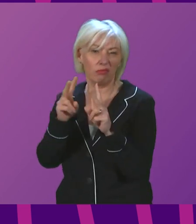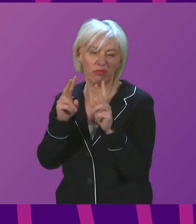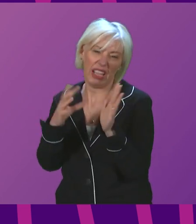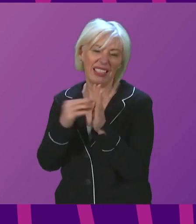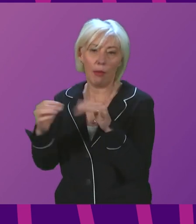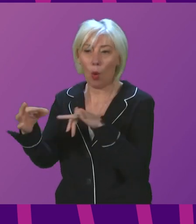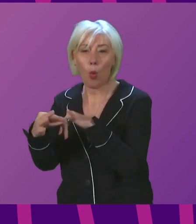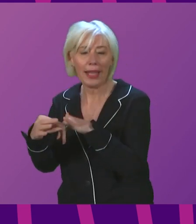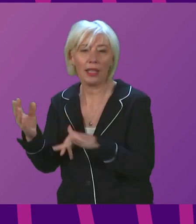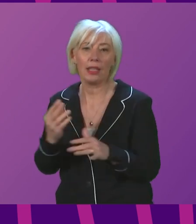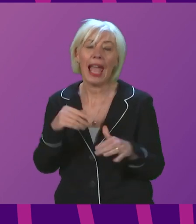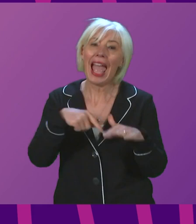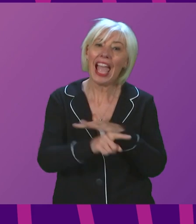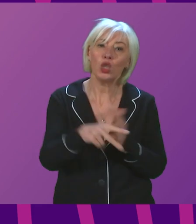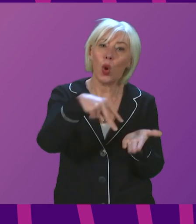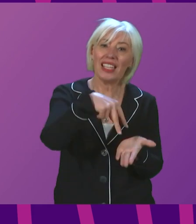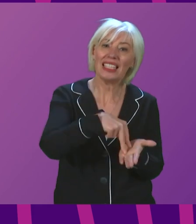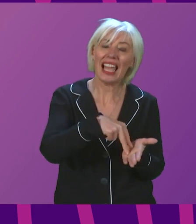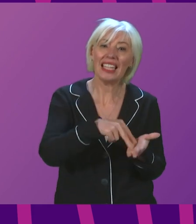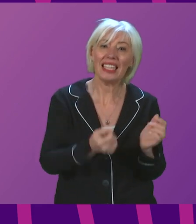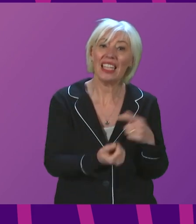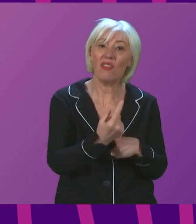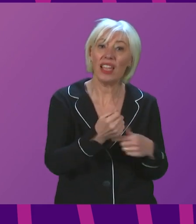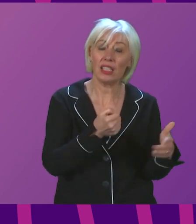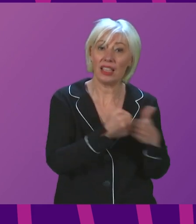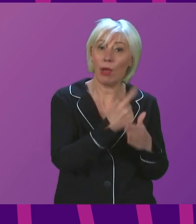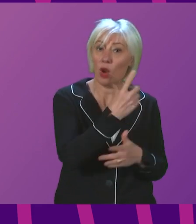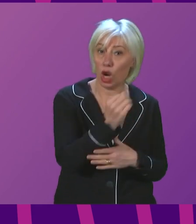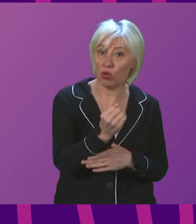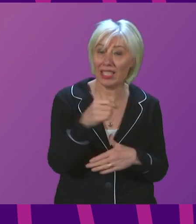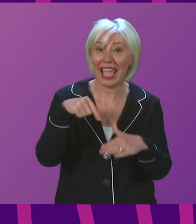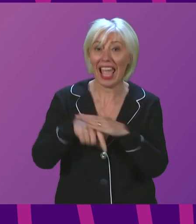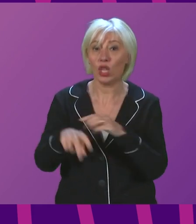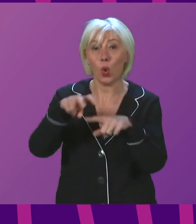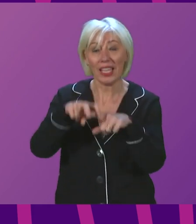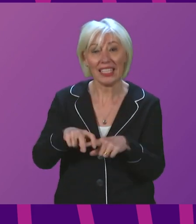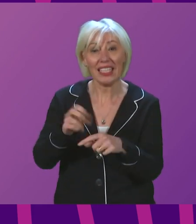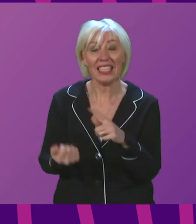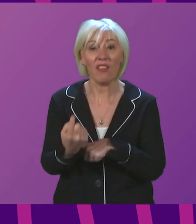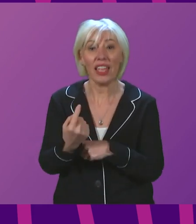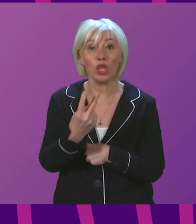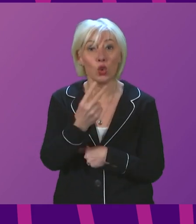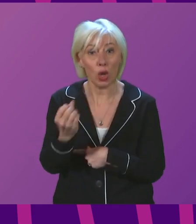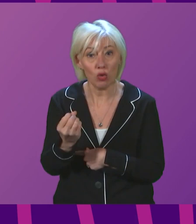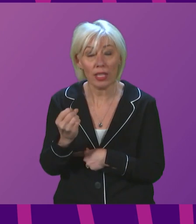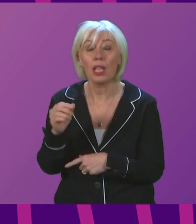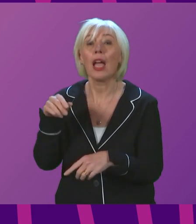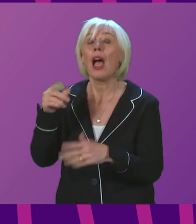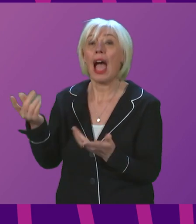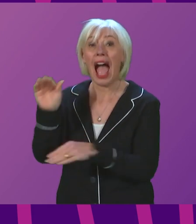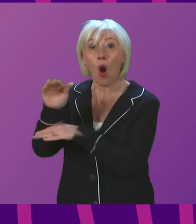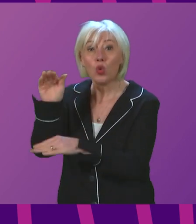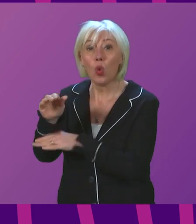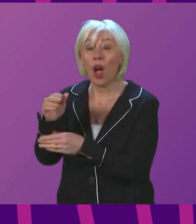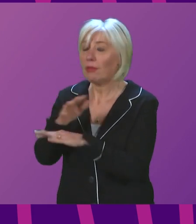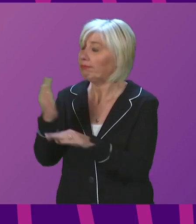indoor standing events, the limit will be 100, for indoor seated events it will be 200 and for outdoor events at 500 seated or